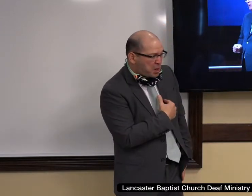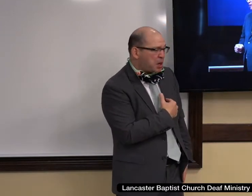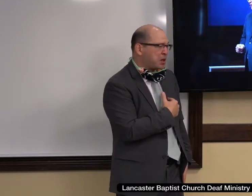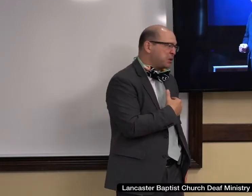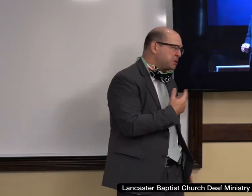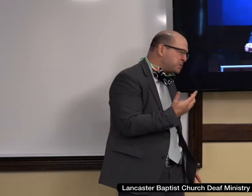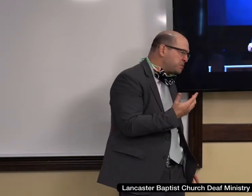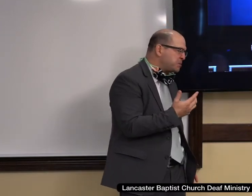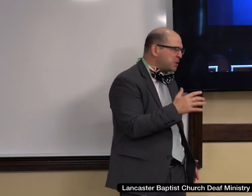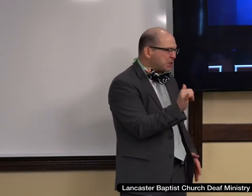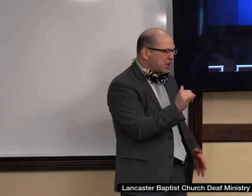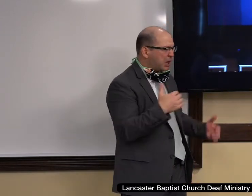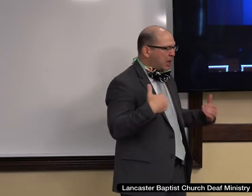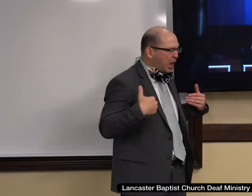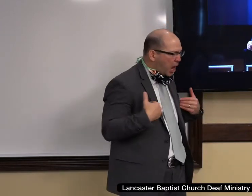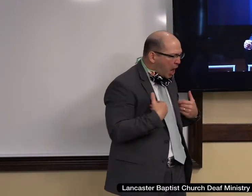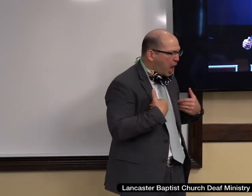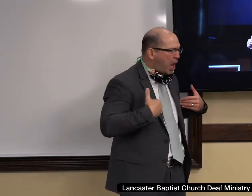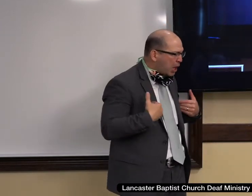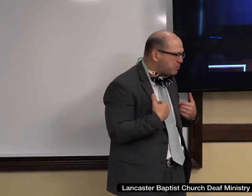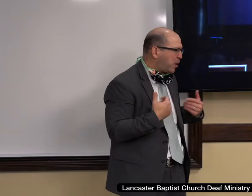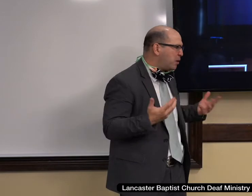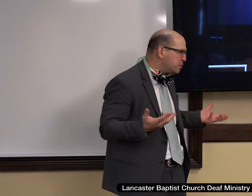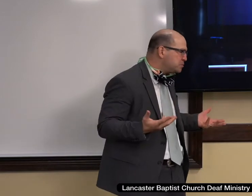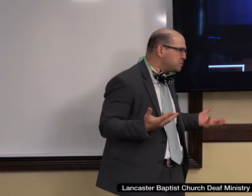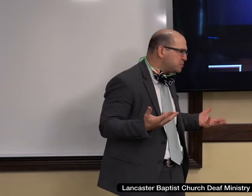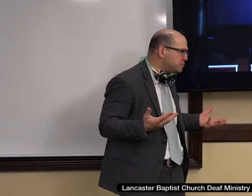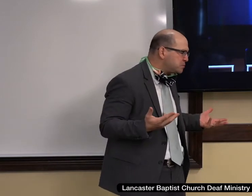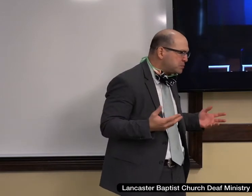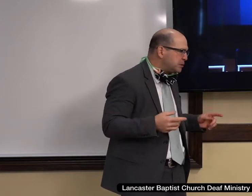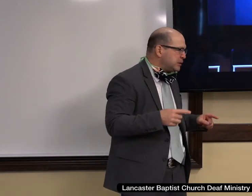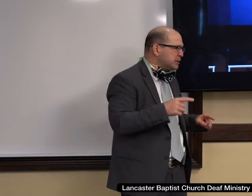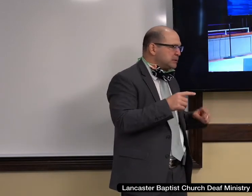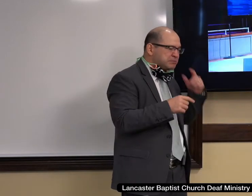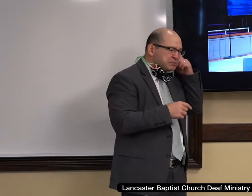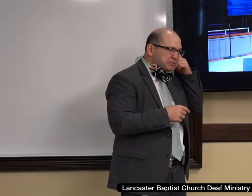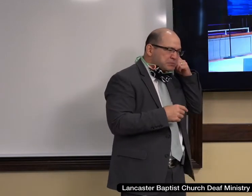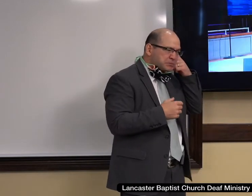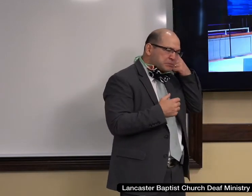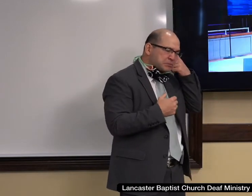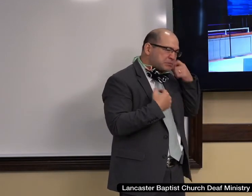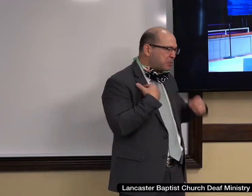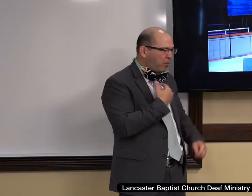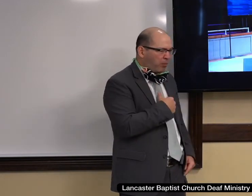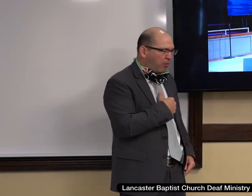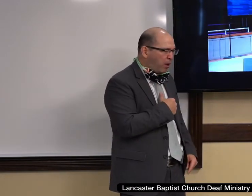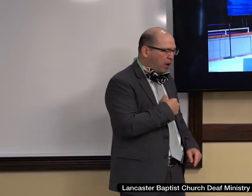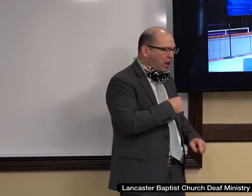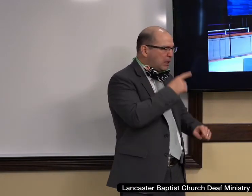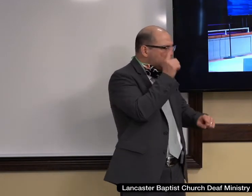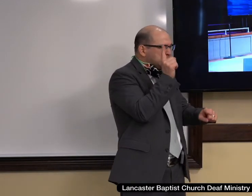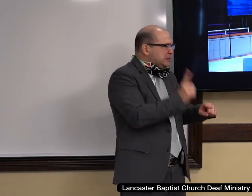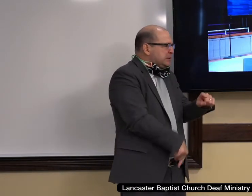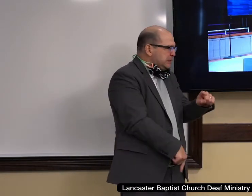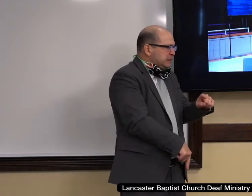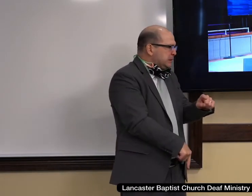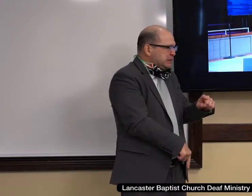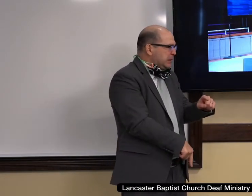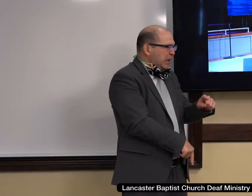That we really are not able to have the ability to make absolute decisions.